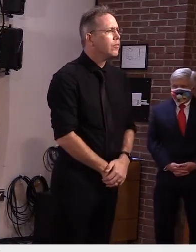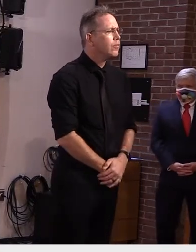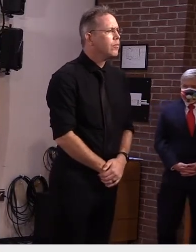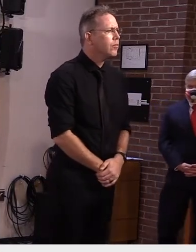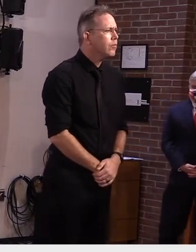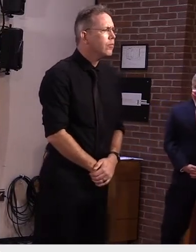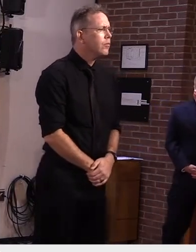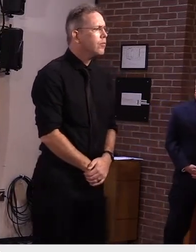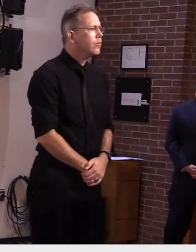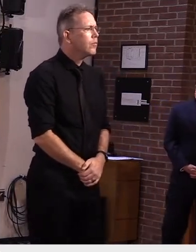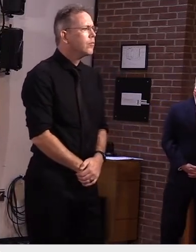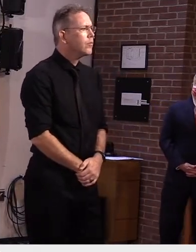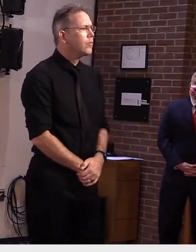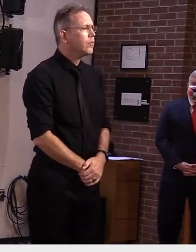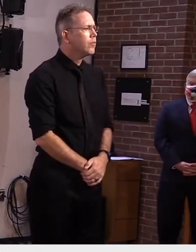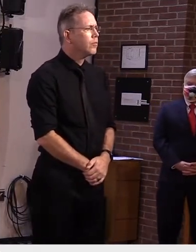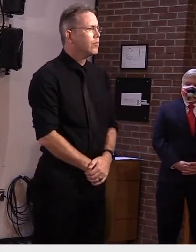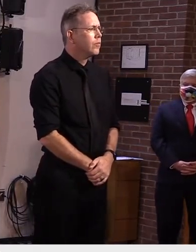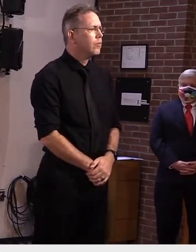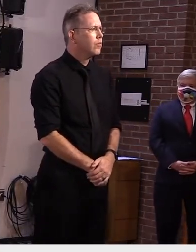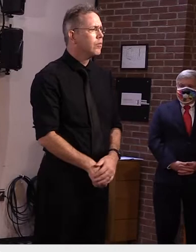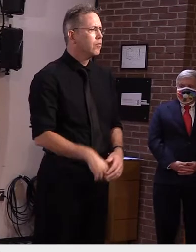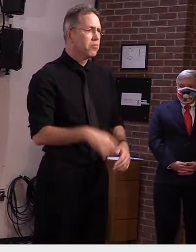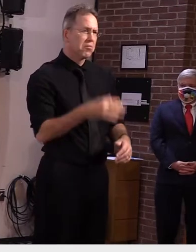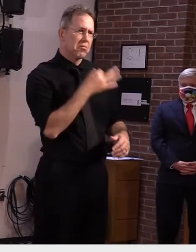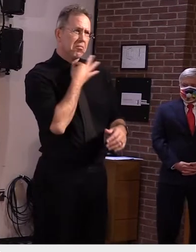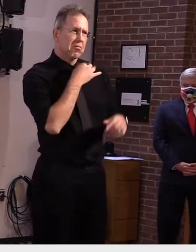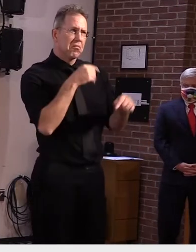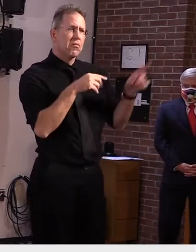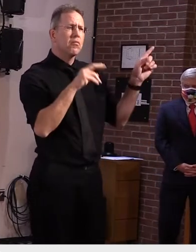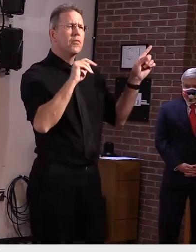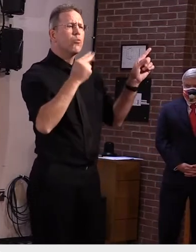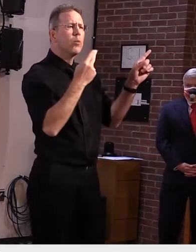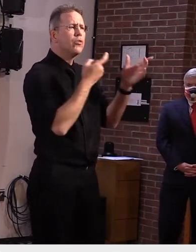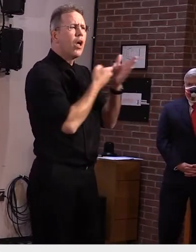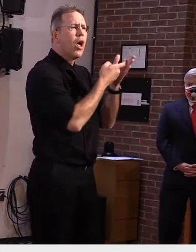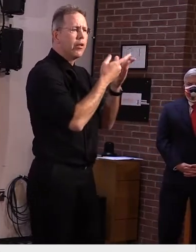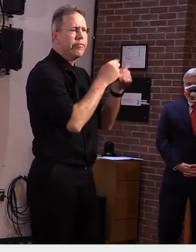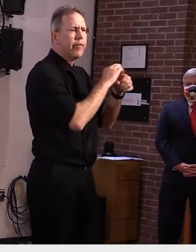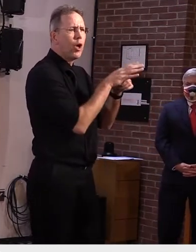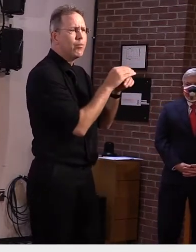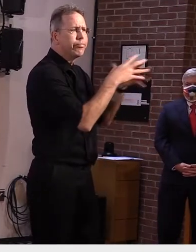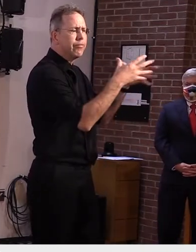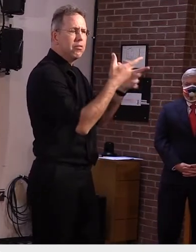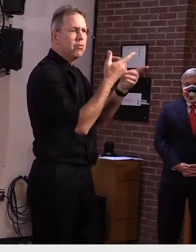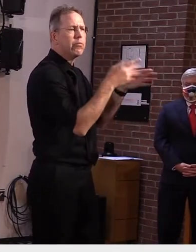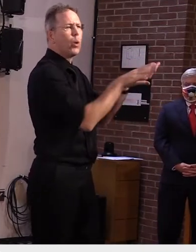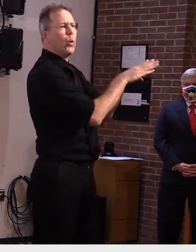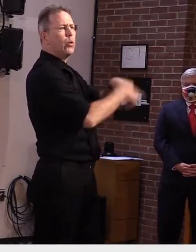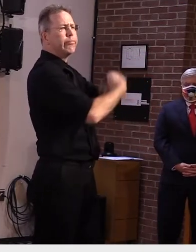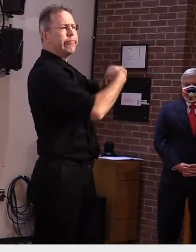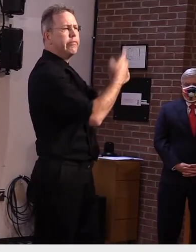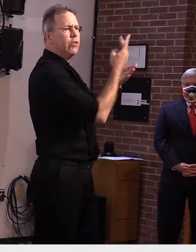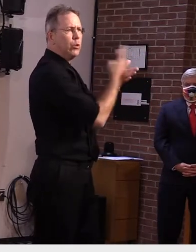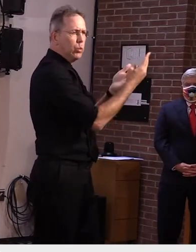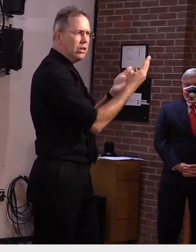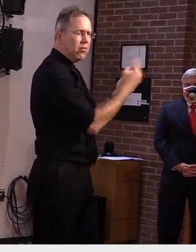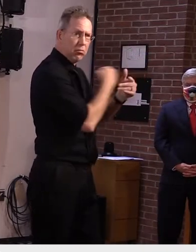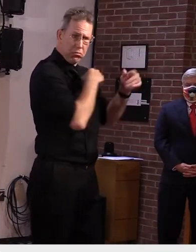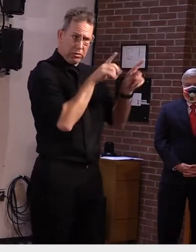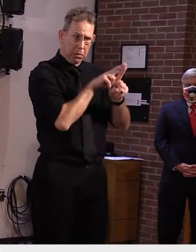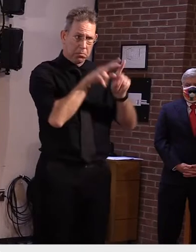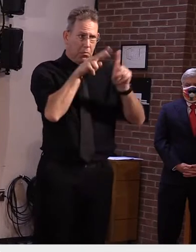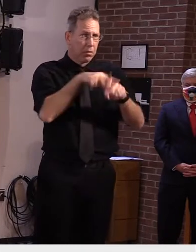um lisa as i said before you know that there's a difference between new hampshire and vermont in many different